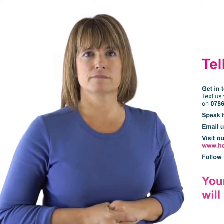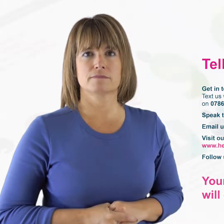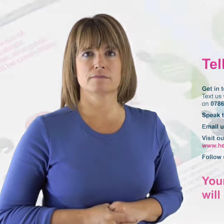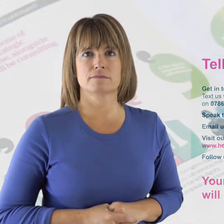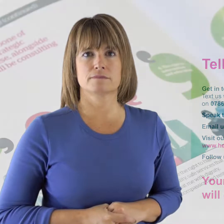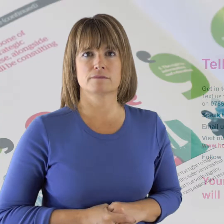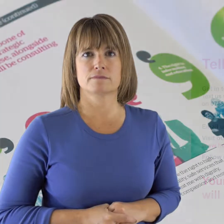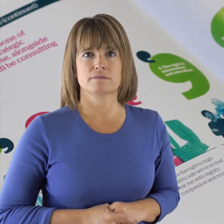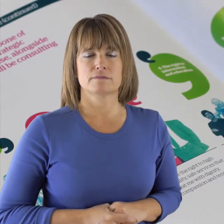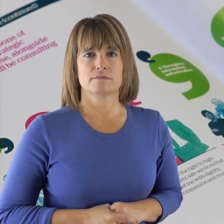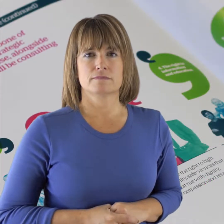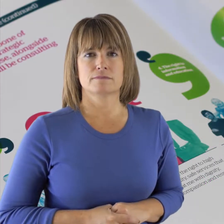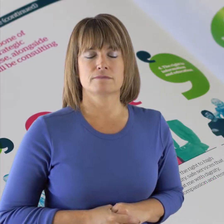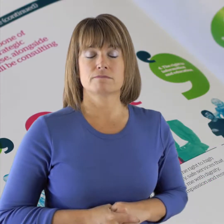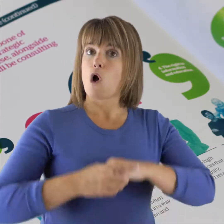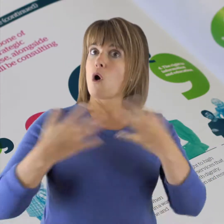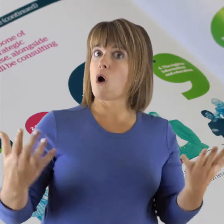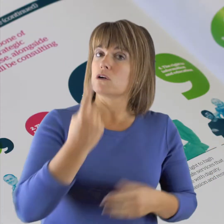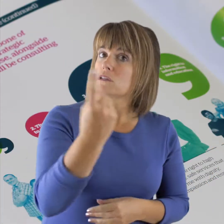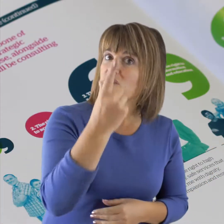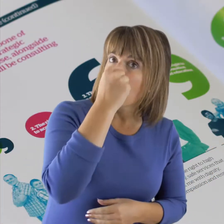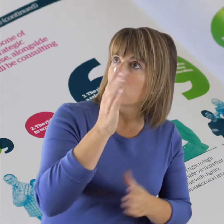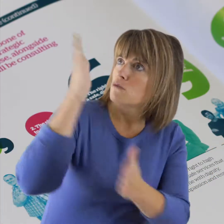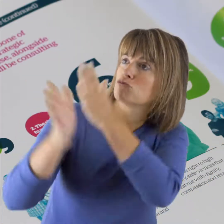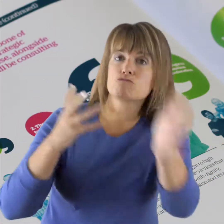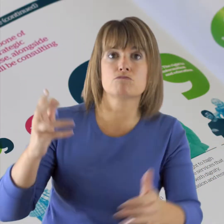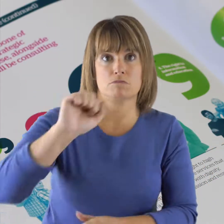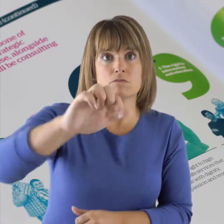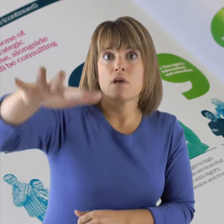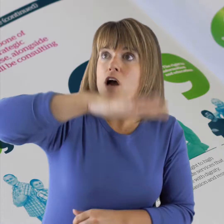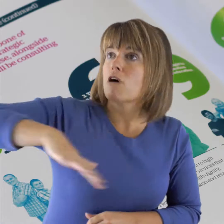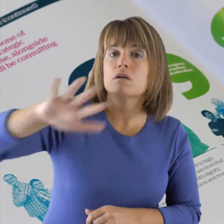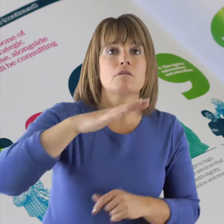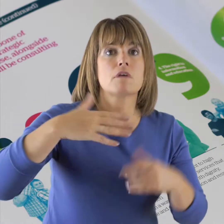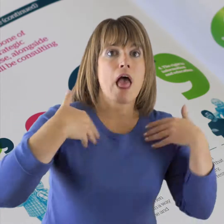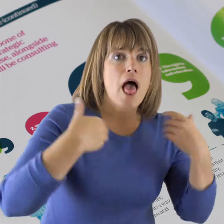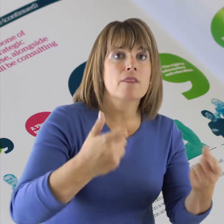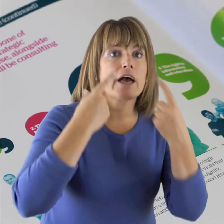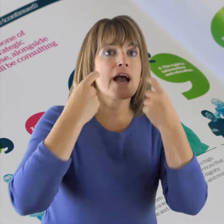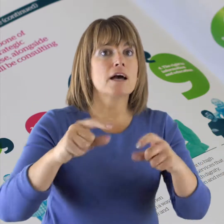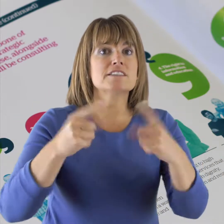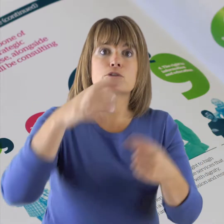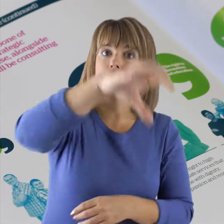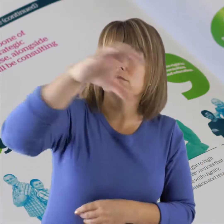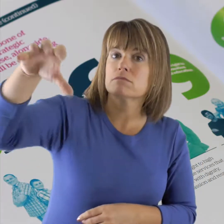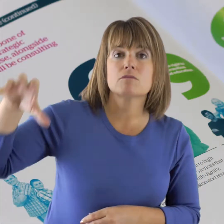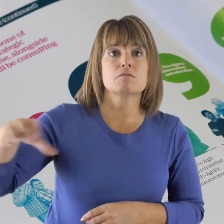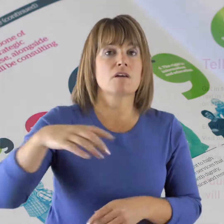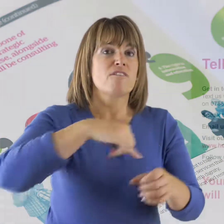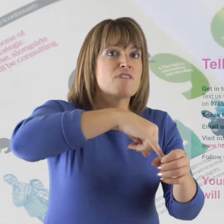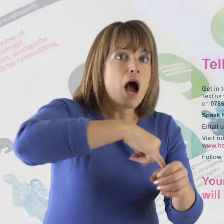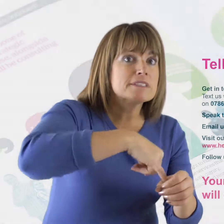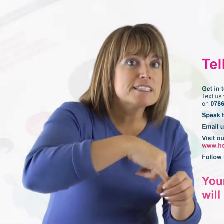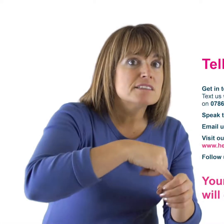Health and Social Care Services, local pharmacies, many GP surgeries and South Gloucestershire Council offices.